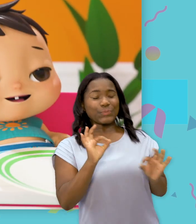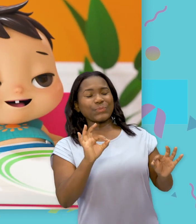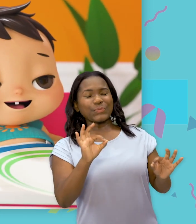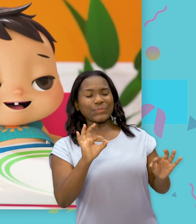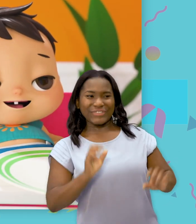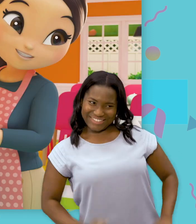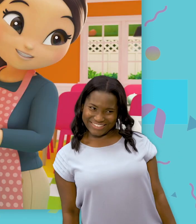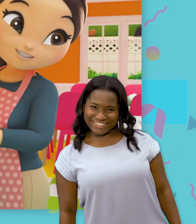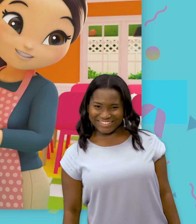treat